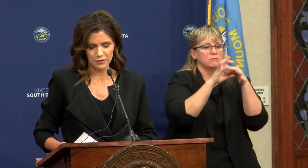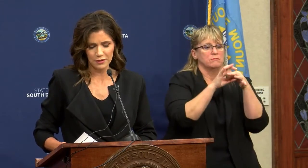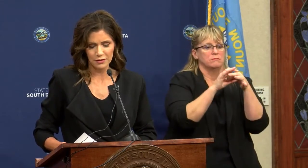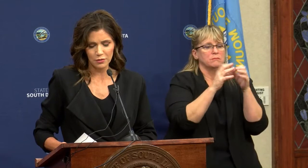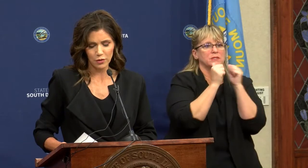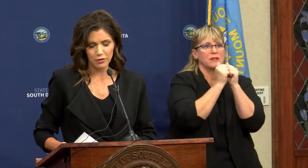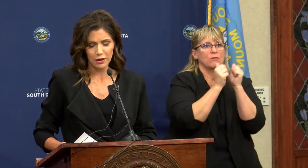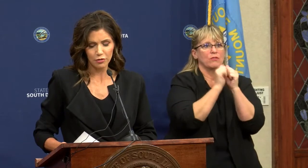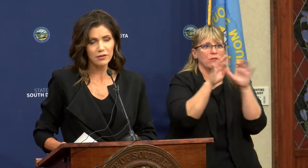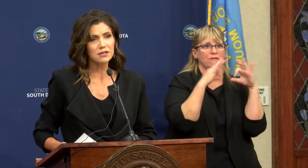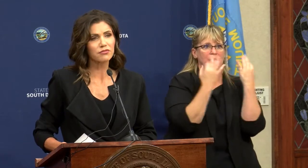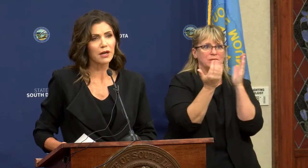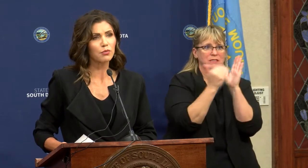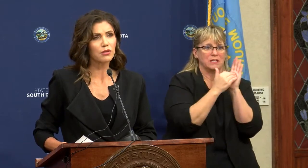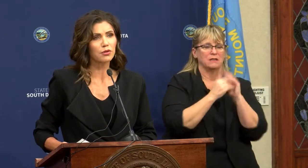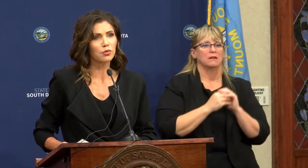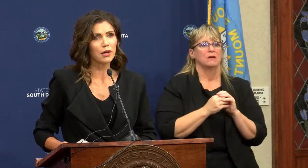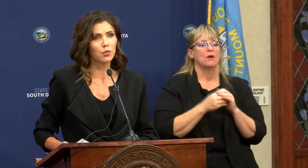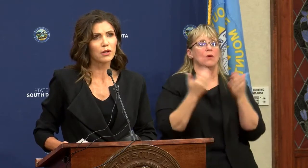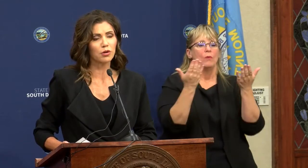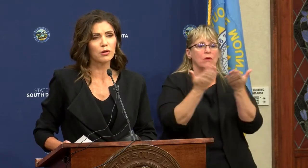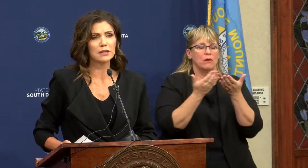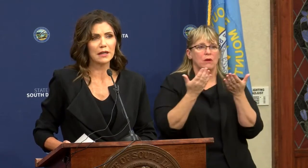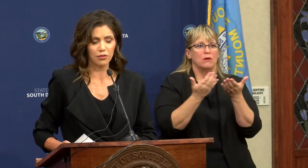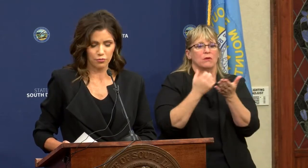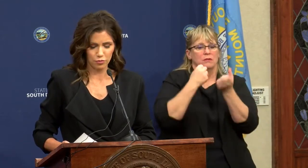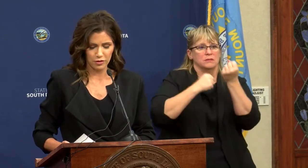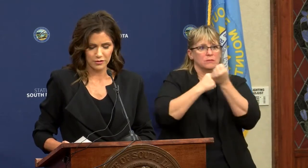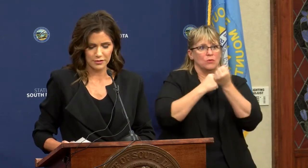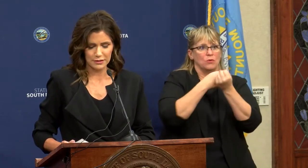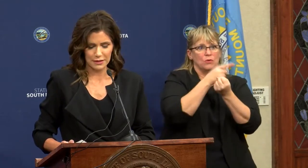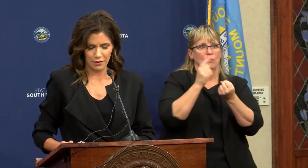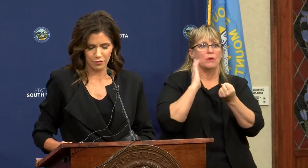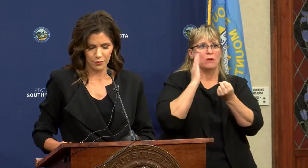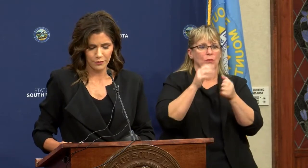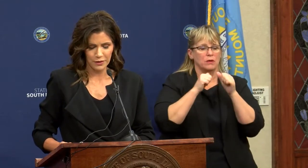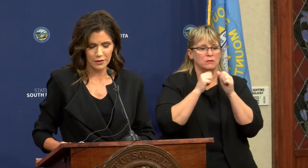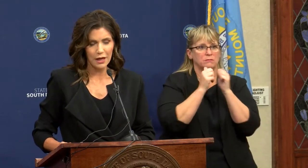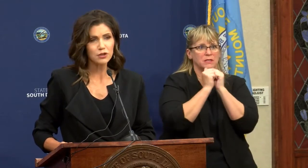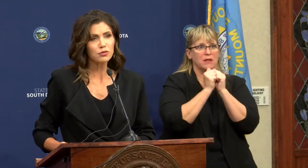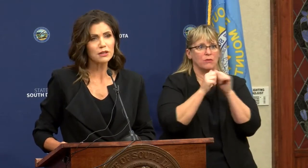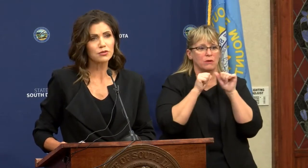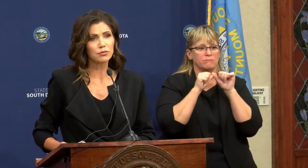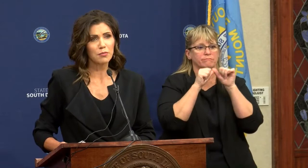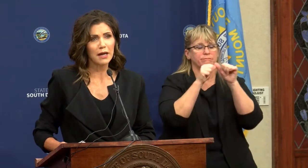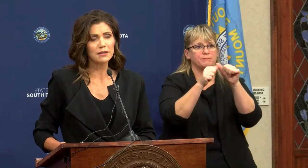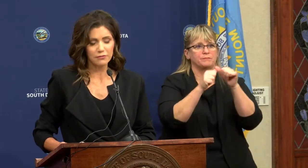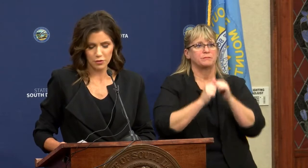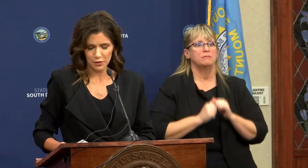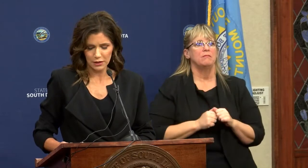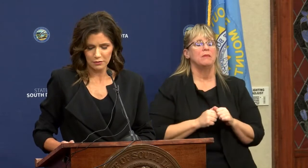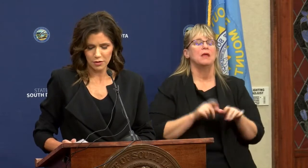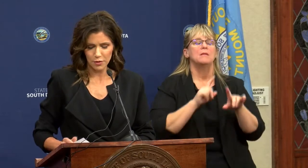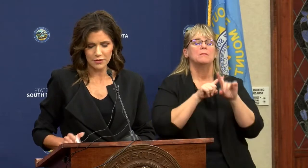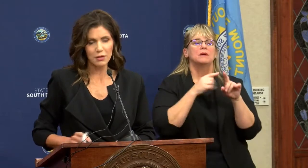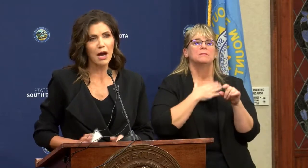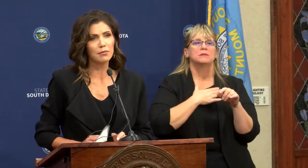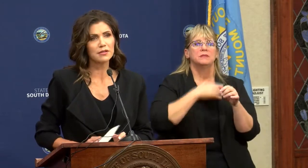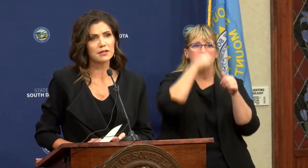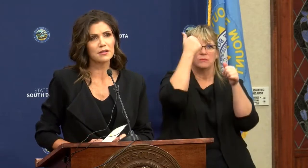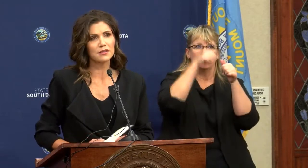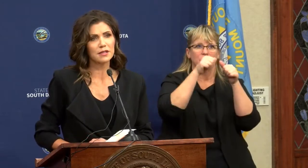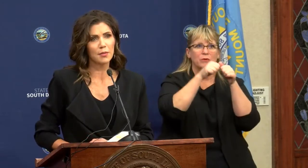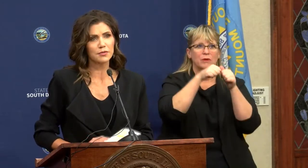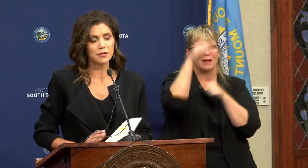families. We are here in this fight with you and we are going to get through this together. I do need to remind everybody about some